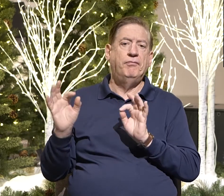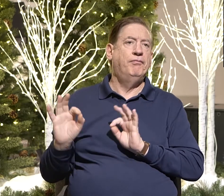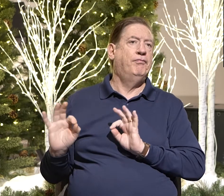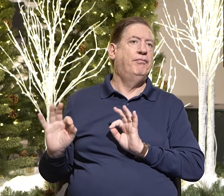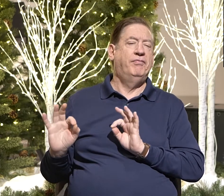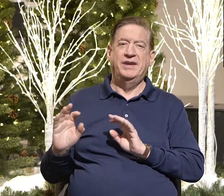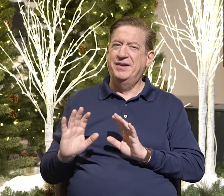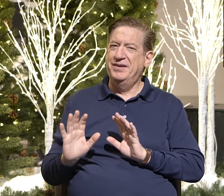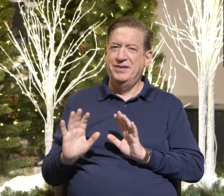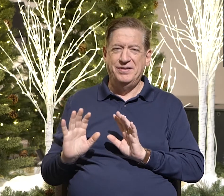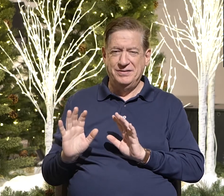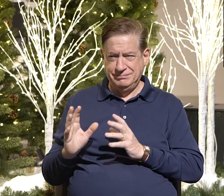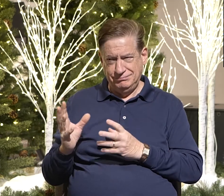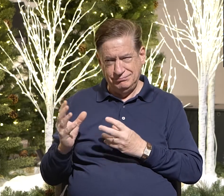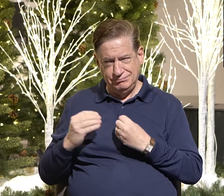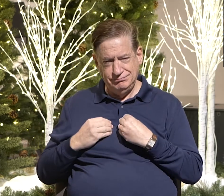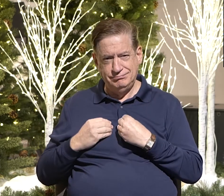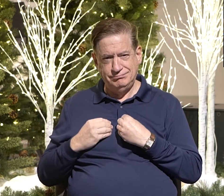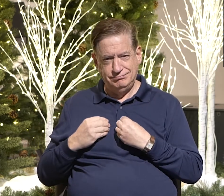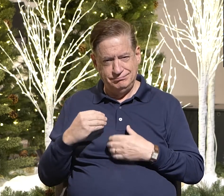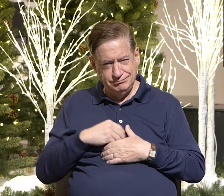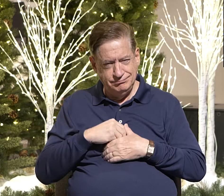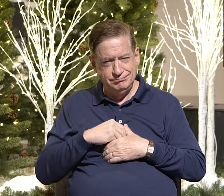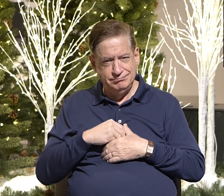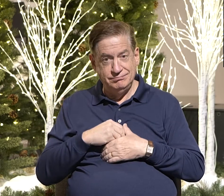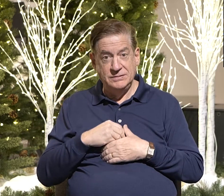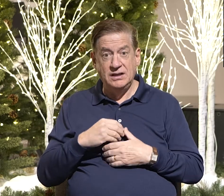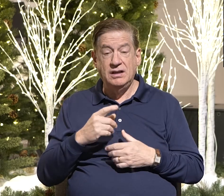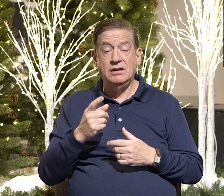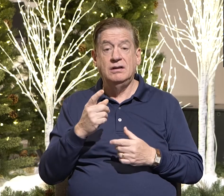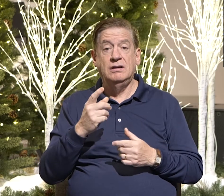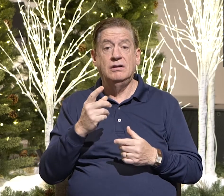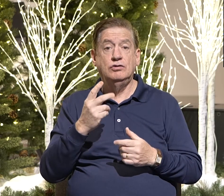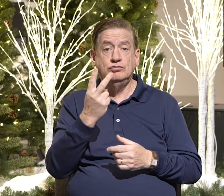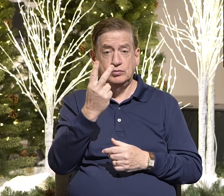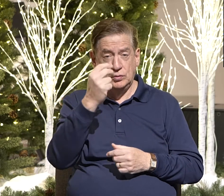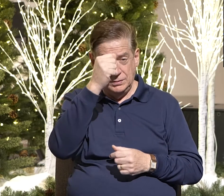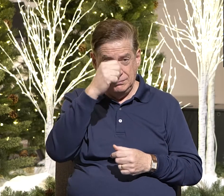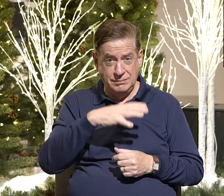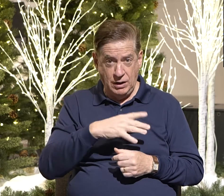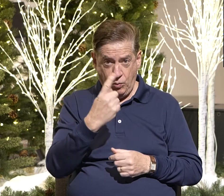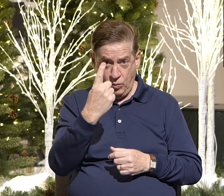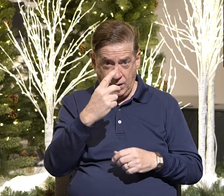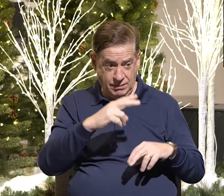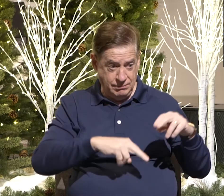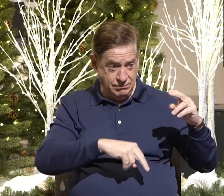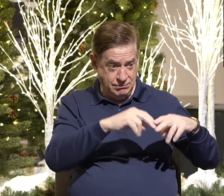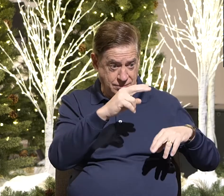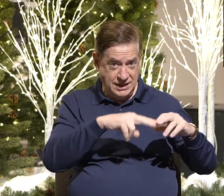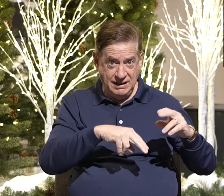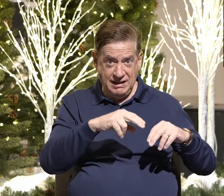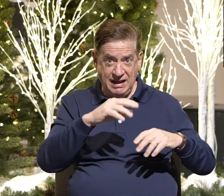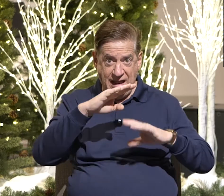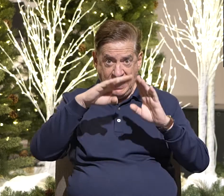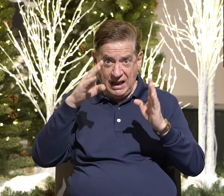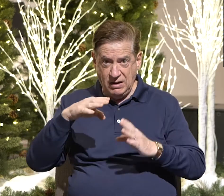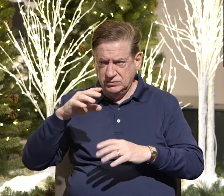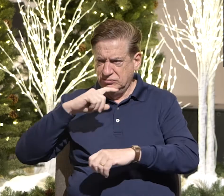scripture covered these two men. one built his house on the rock and the other